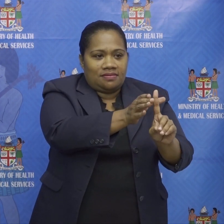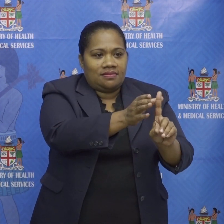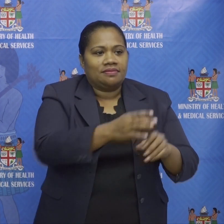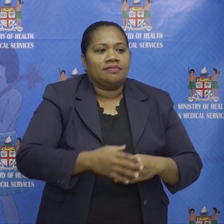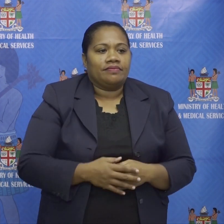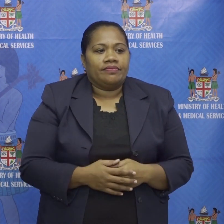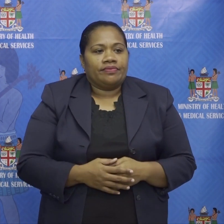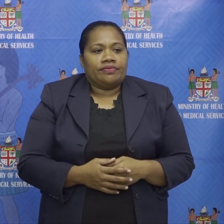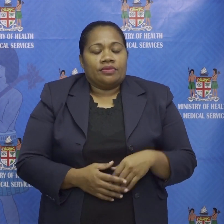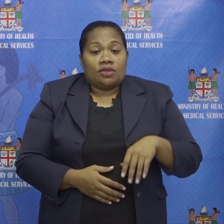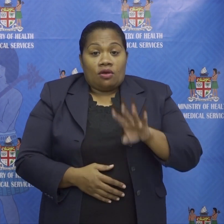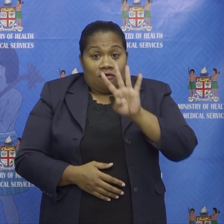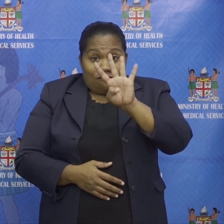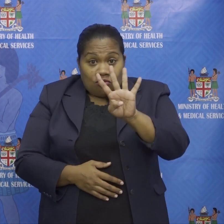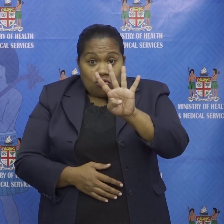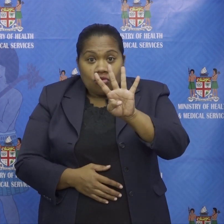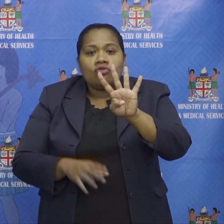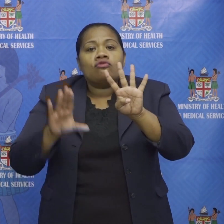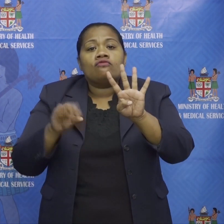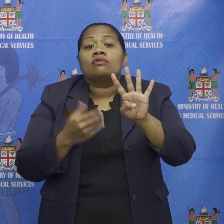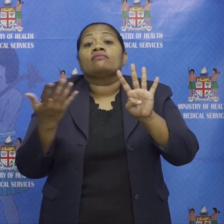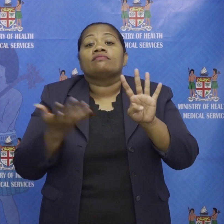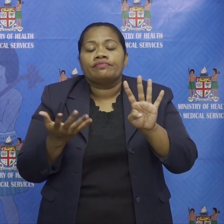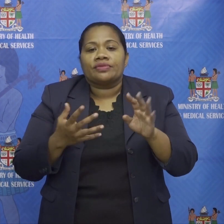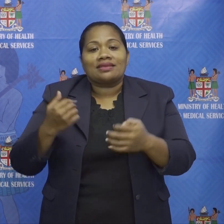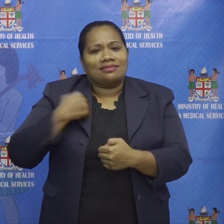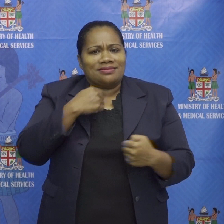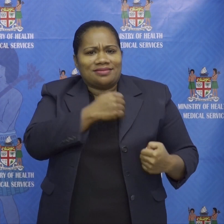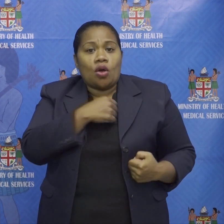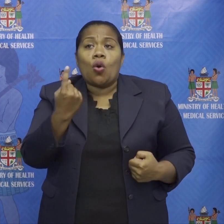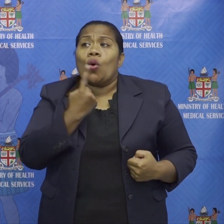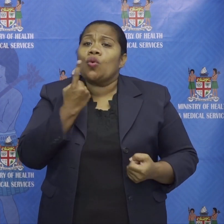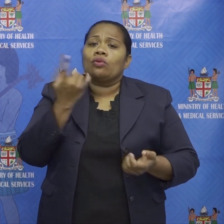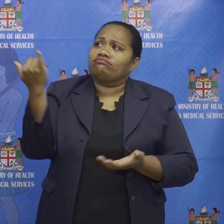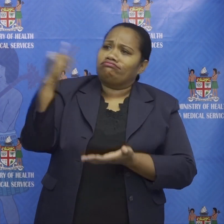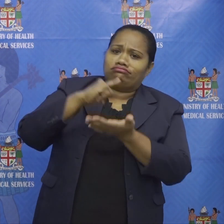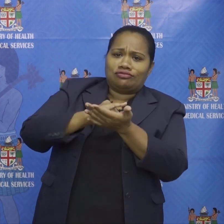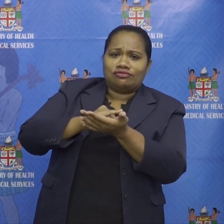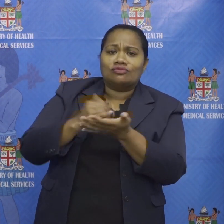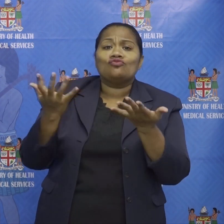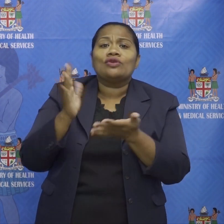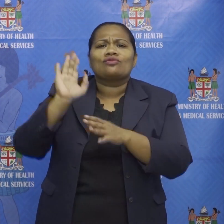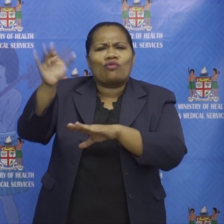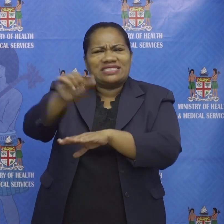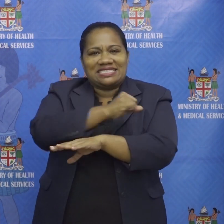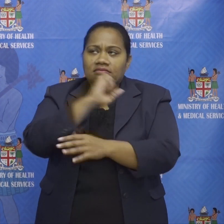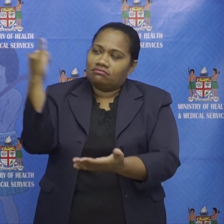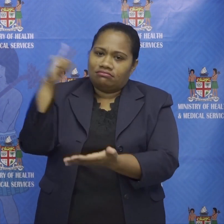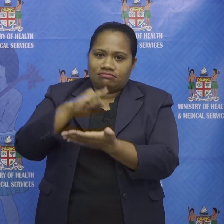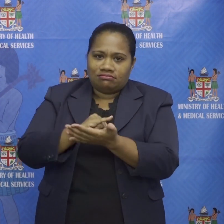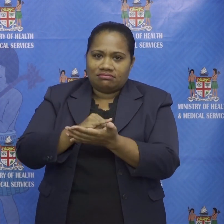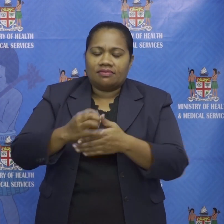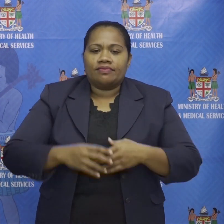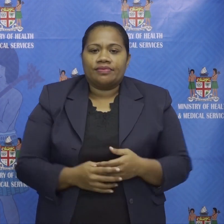four of the six new cases came from soldiers recently returning from overseas duties some of who had been fraternizing